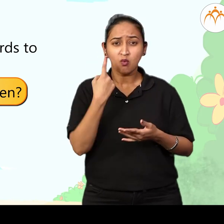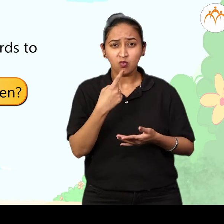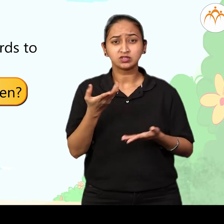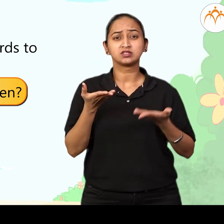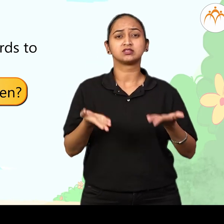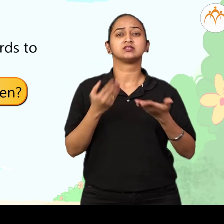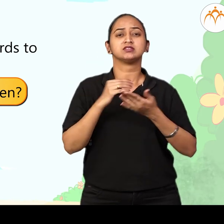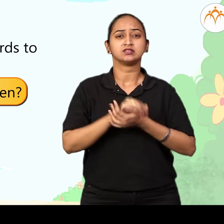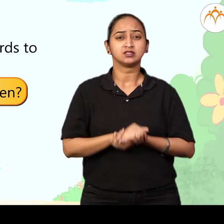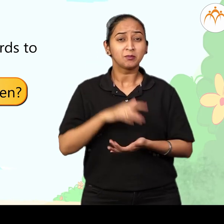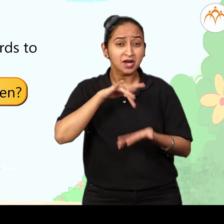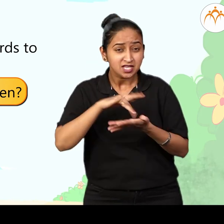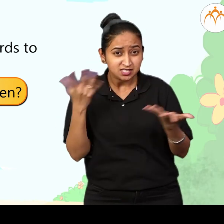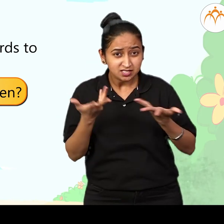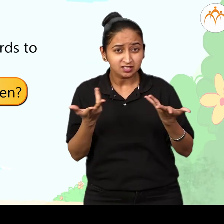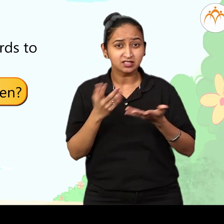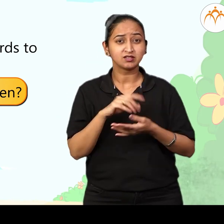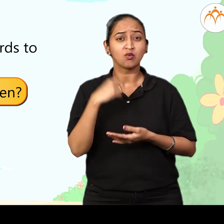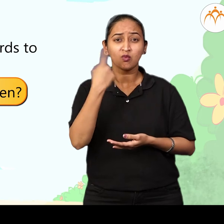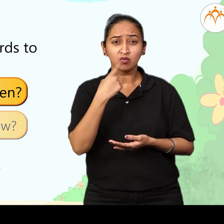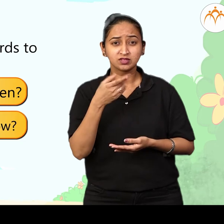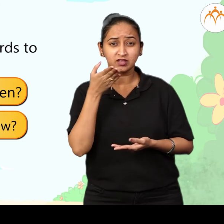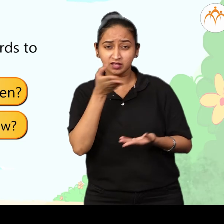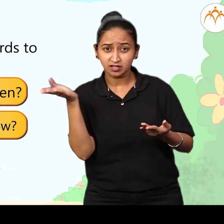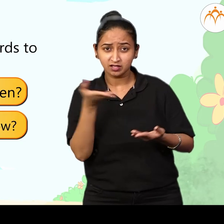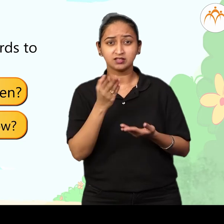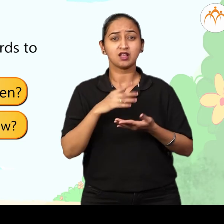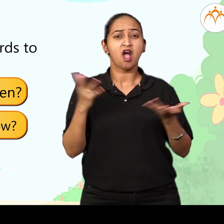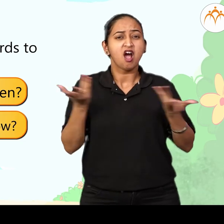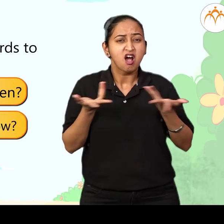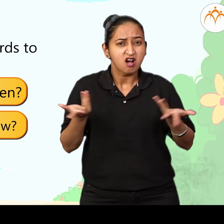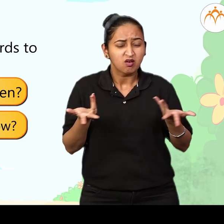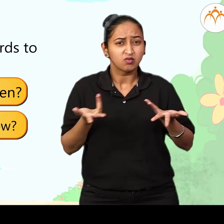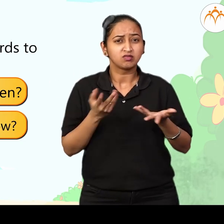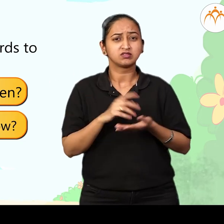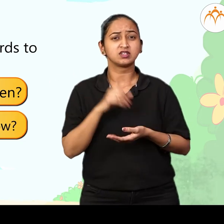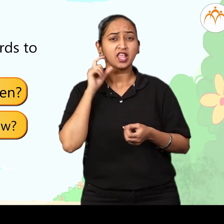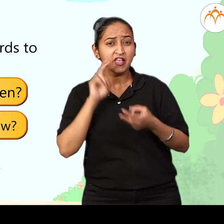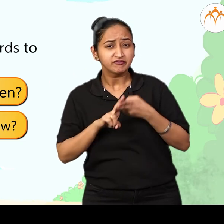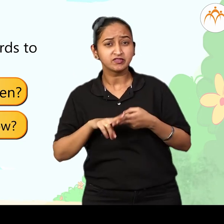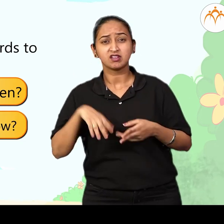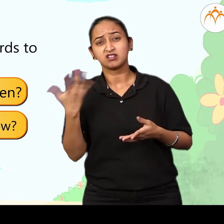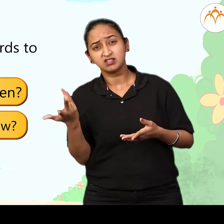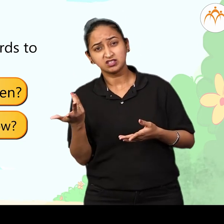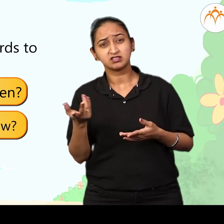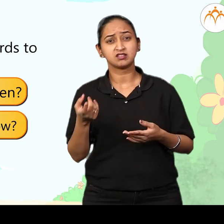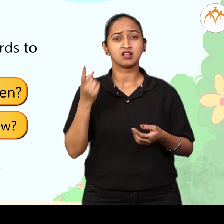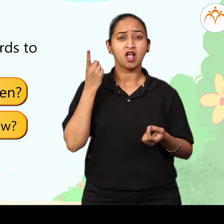Which one? How Why If Then what